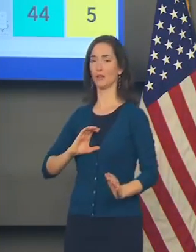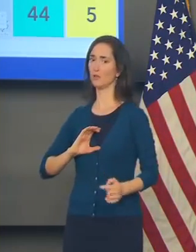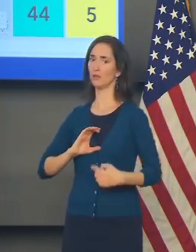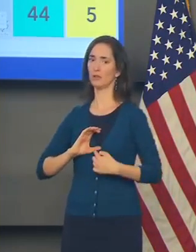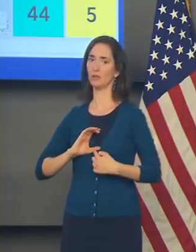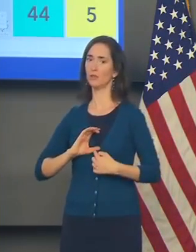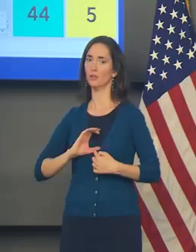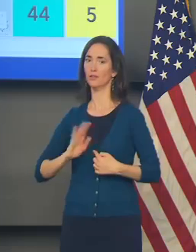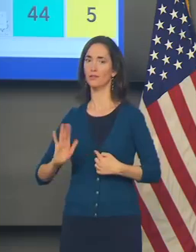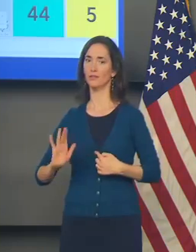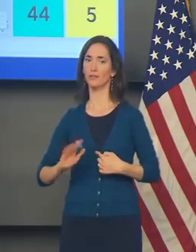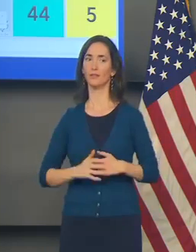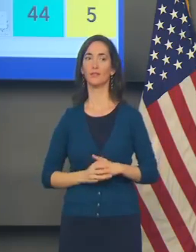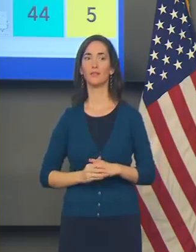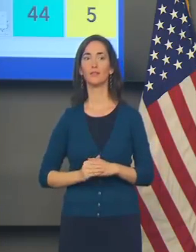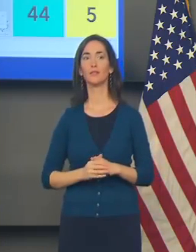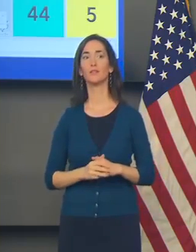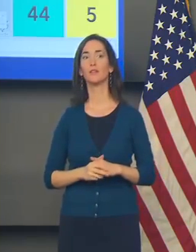aspire to.